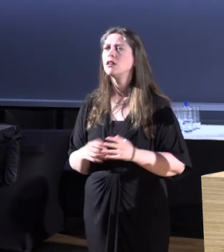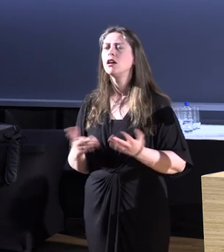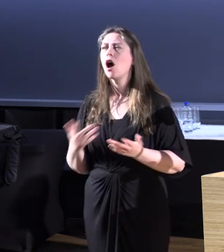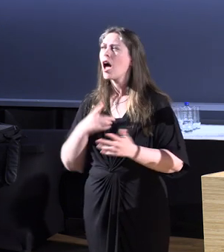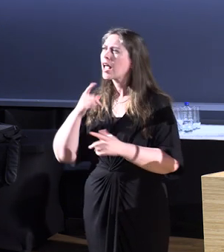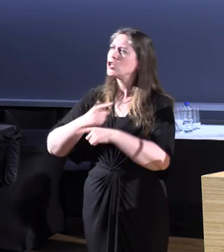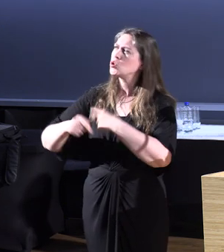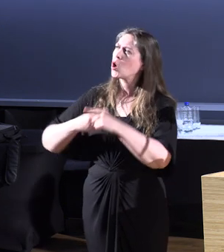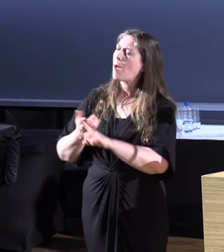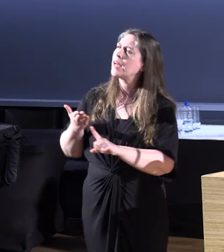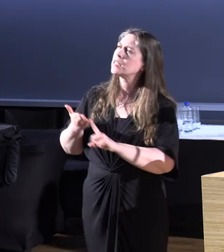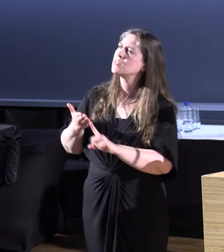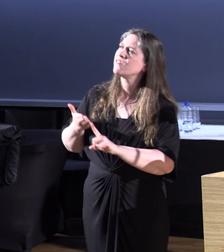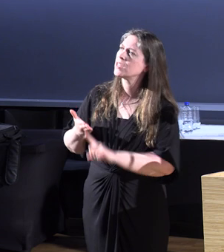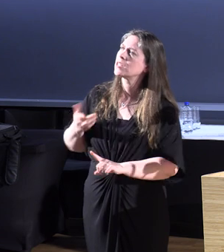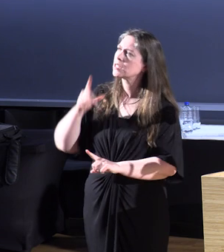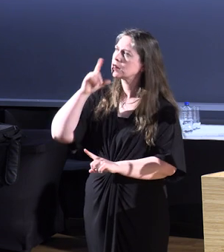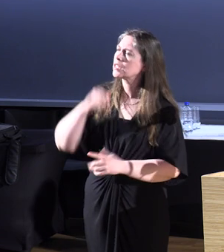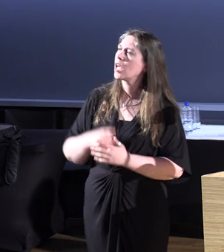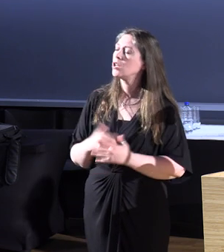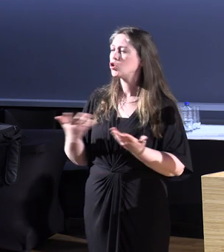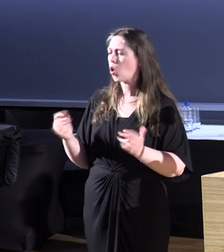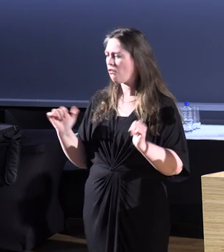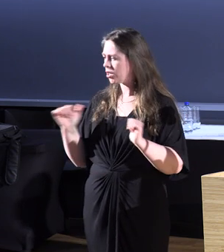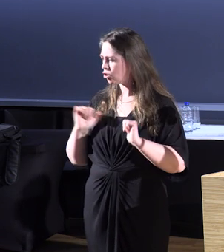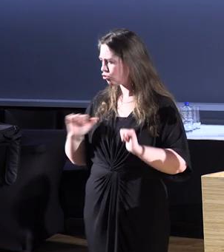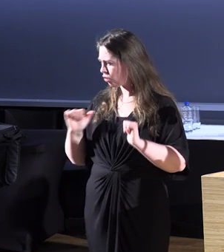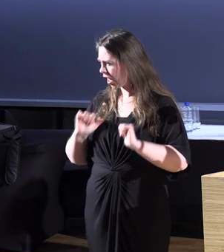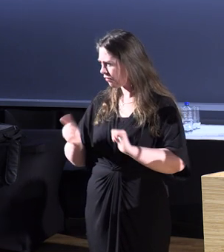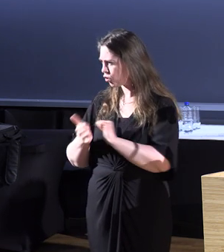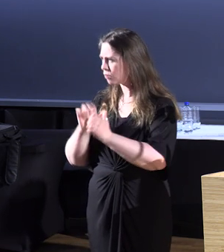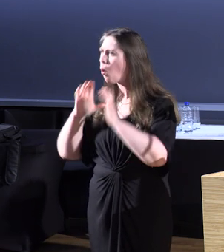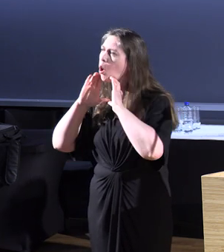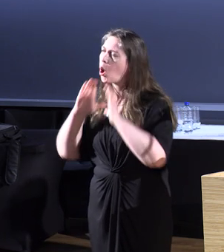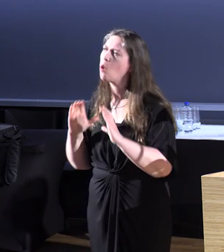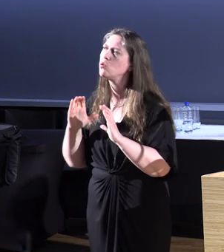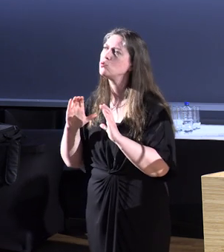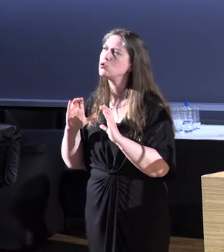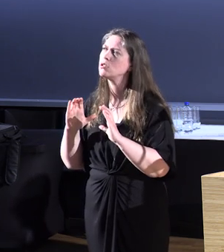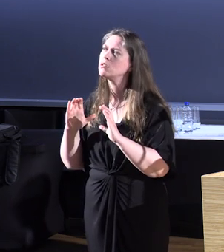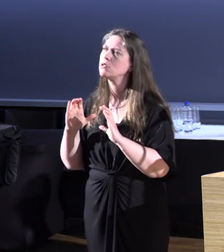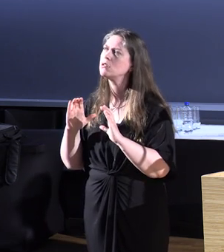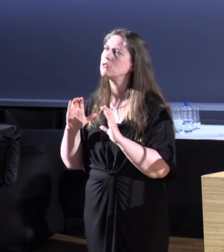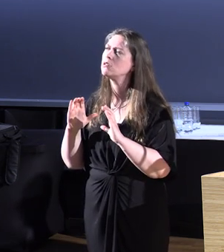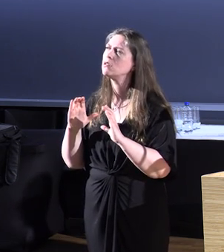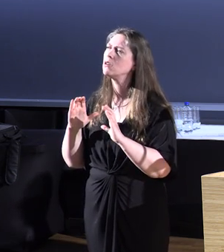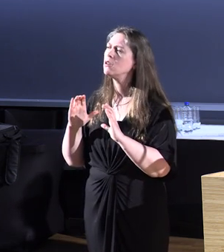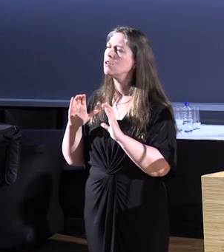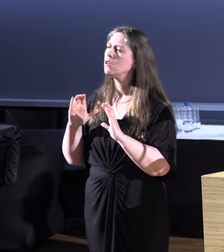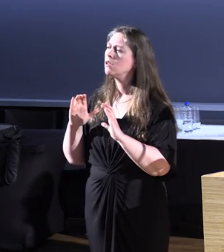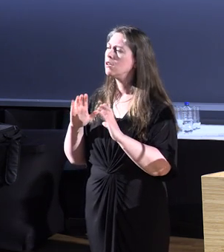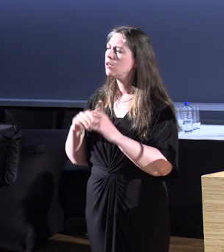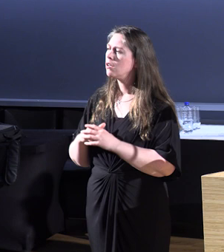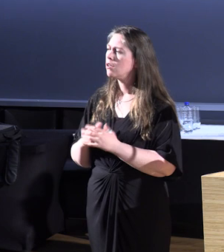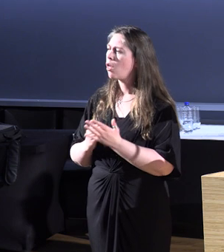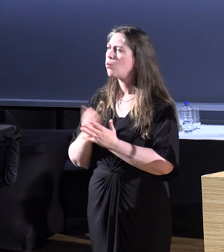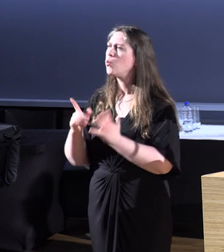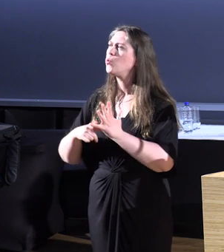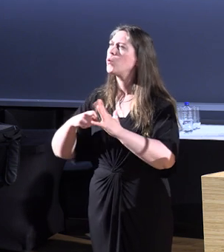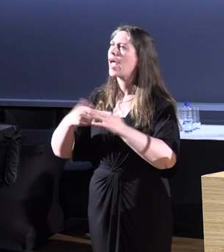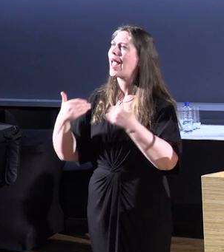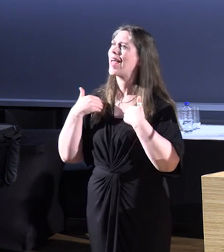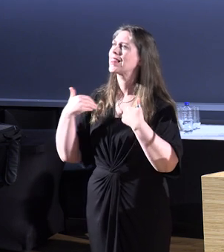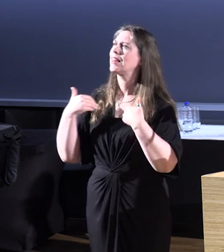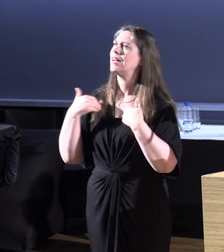talk to you about specifics. I've done some training for sport coaches within UK athletics